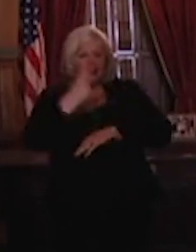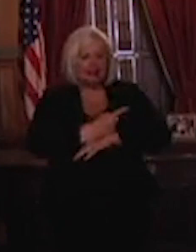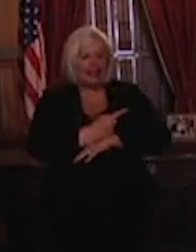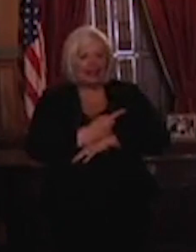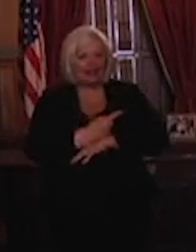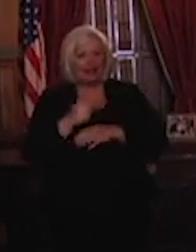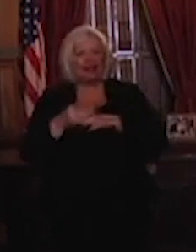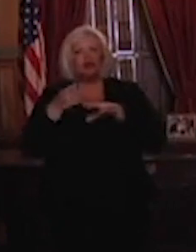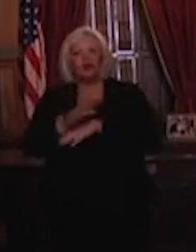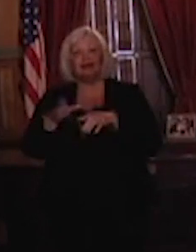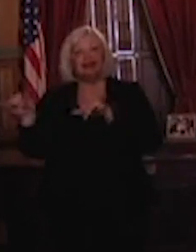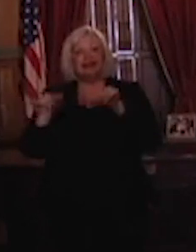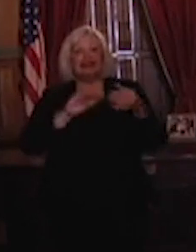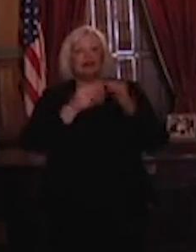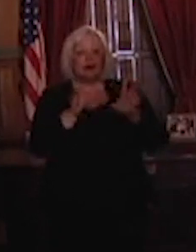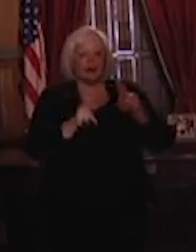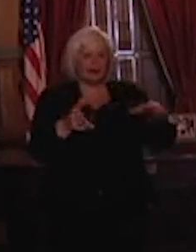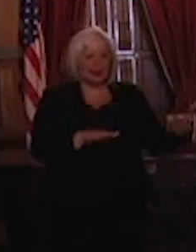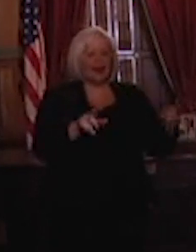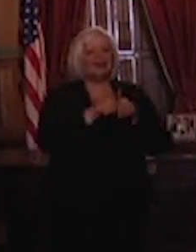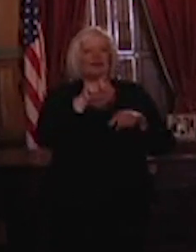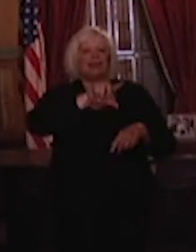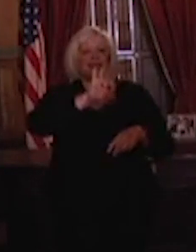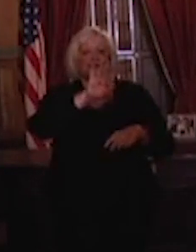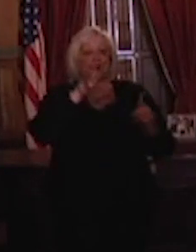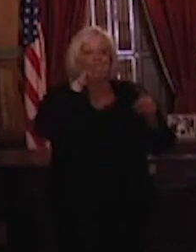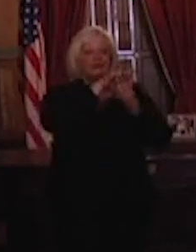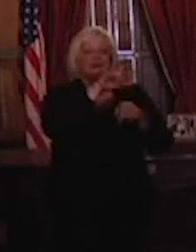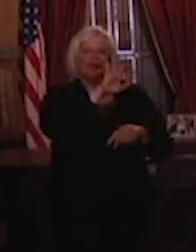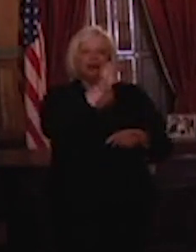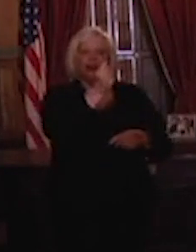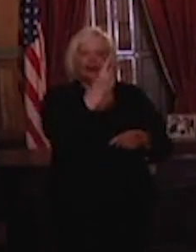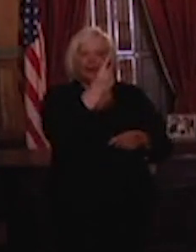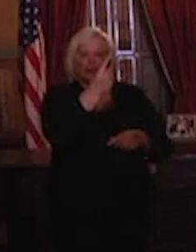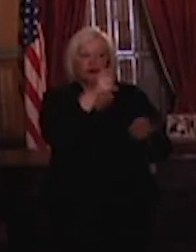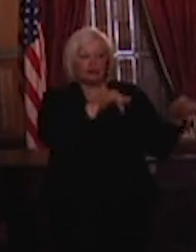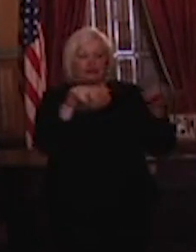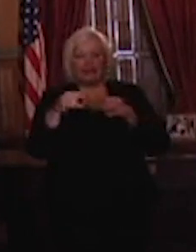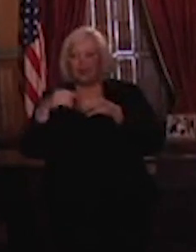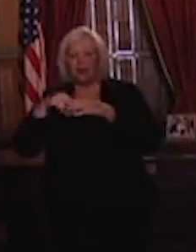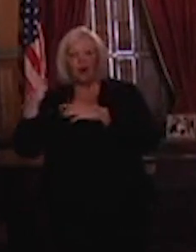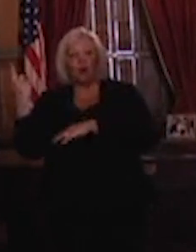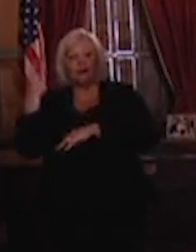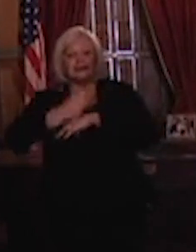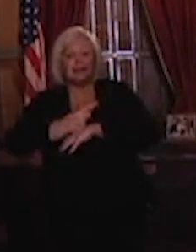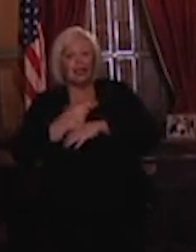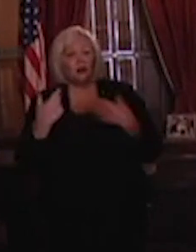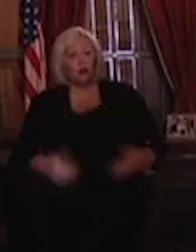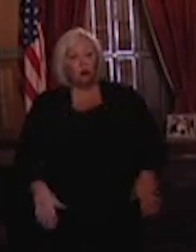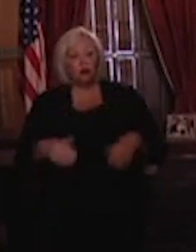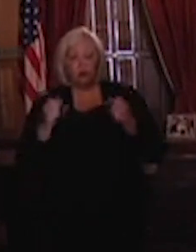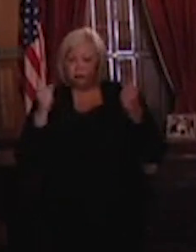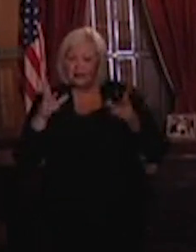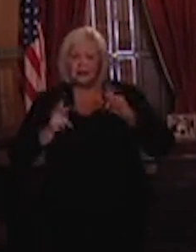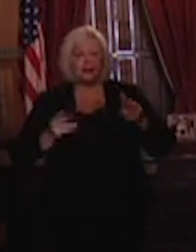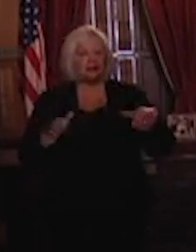every day in this country. This virus is still a very real threat. And so masking up, social distancing, hand